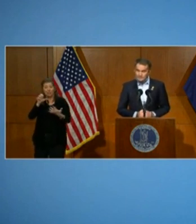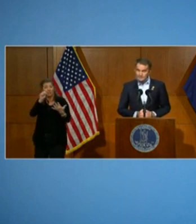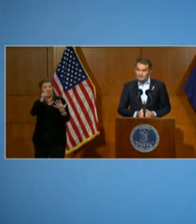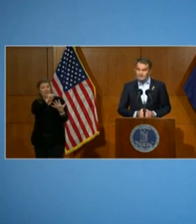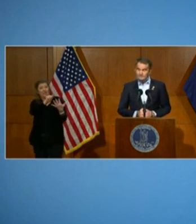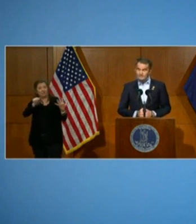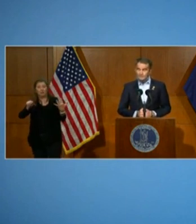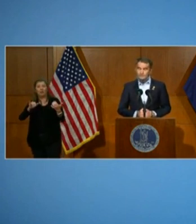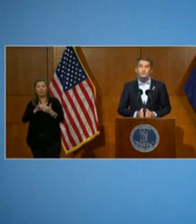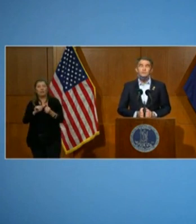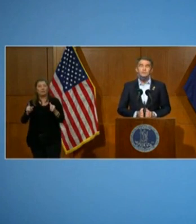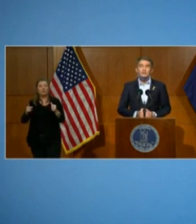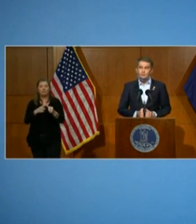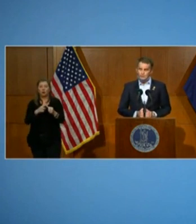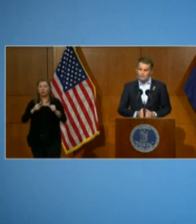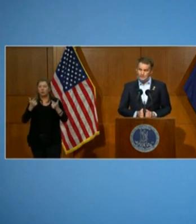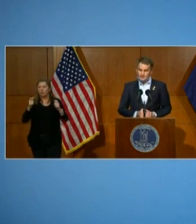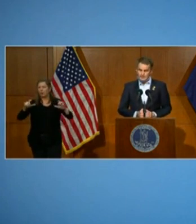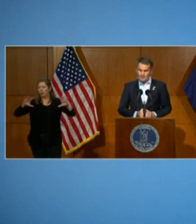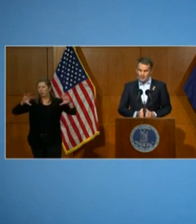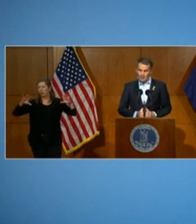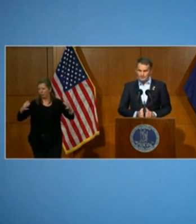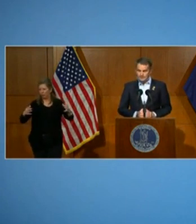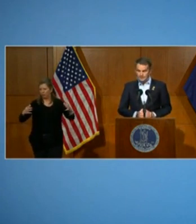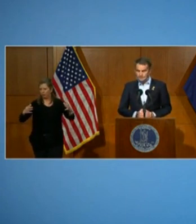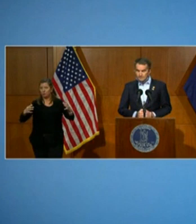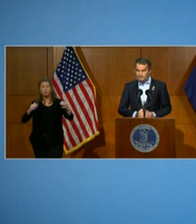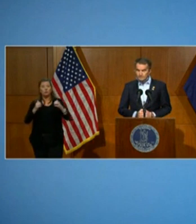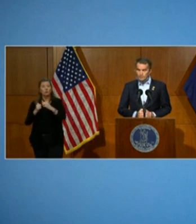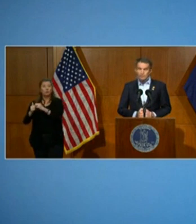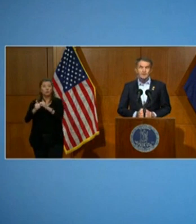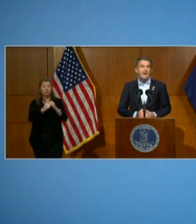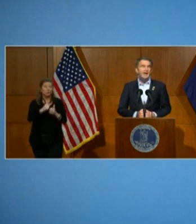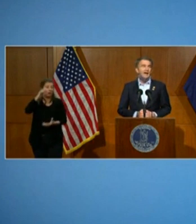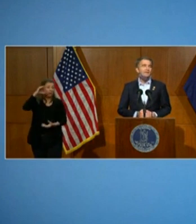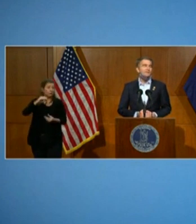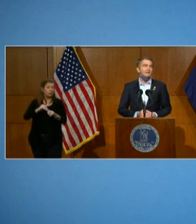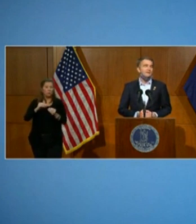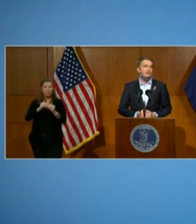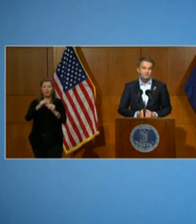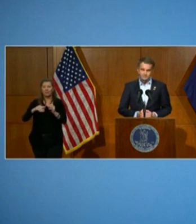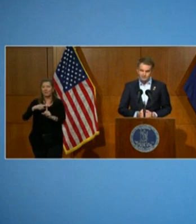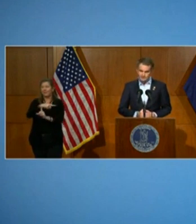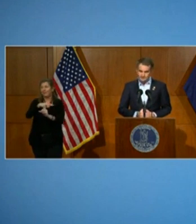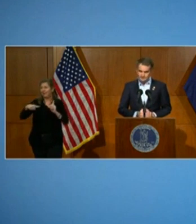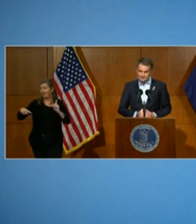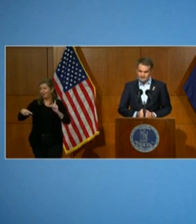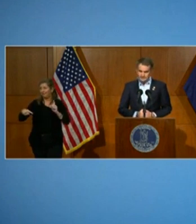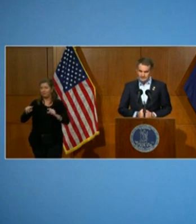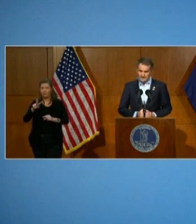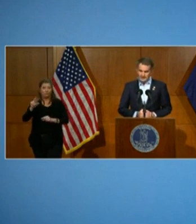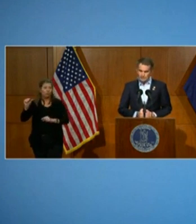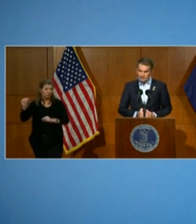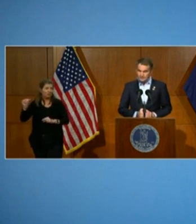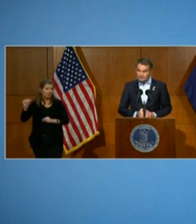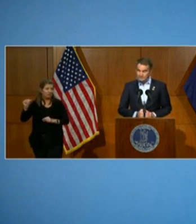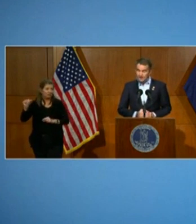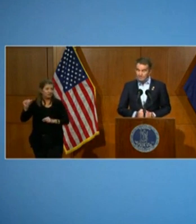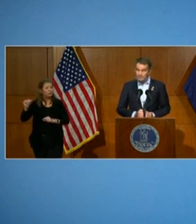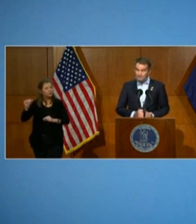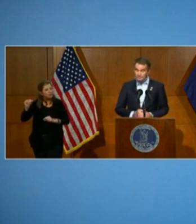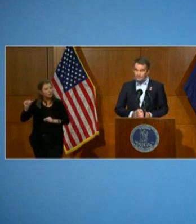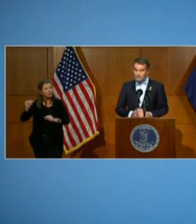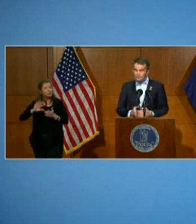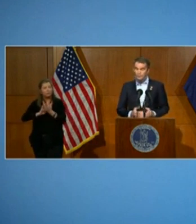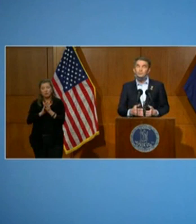through is in the first big group. Altogether, this is more than half of Virginia, and it really gets